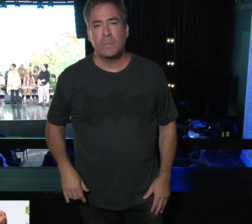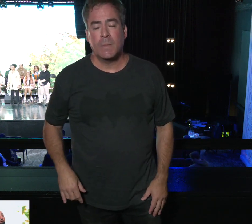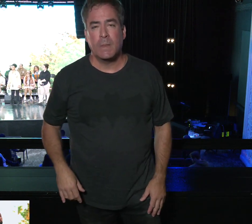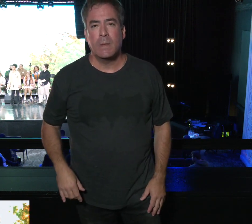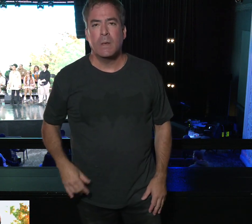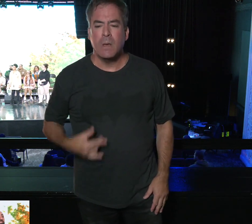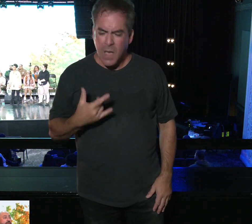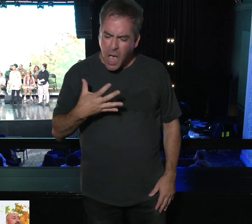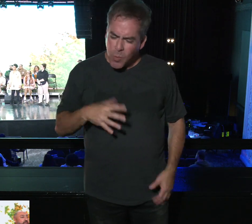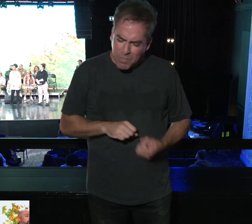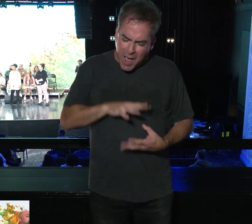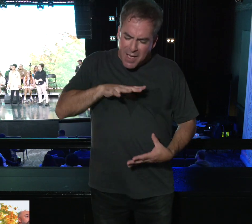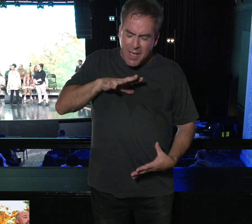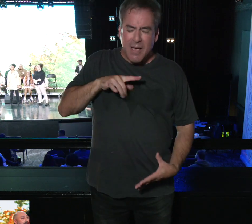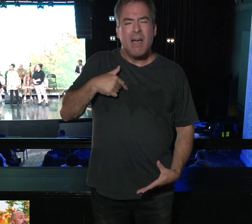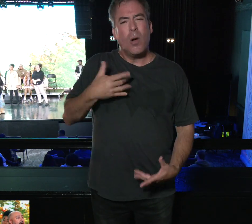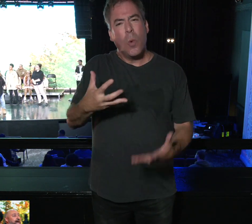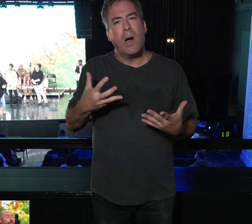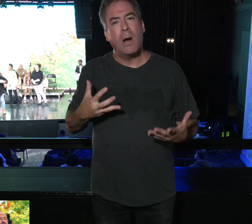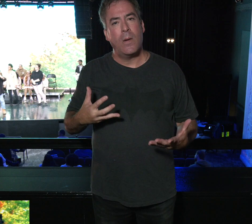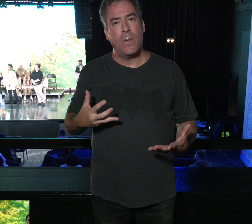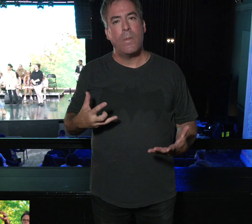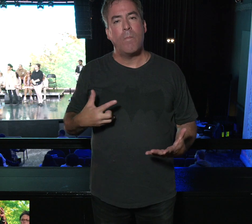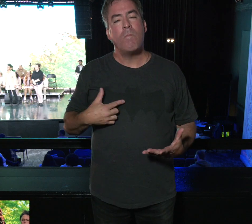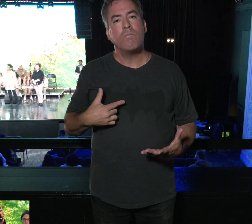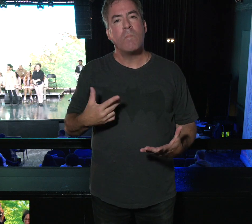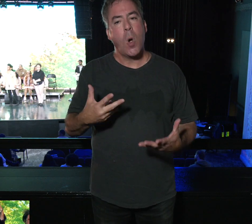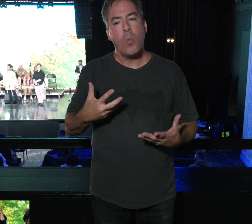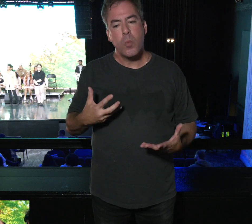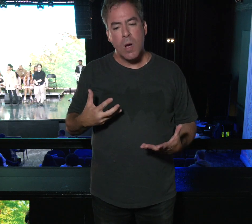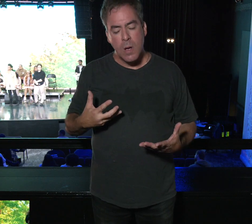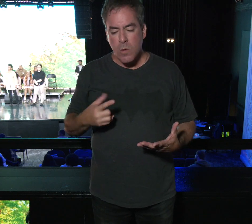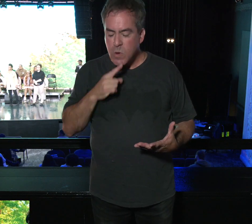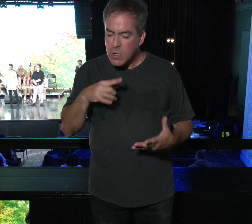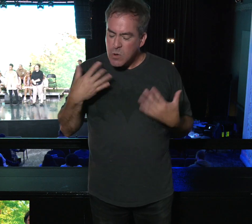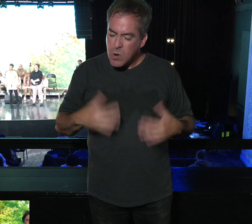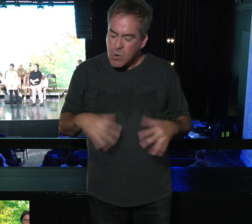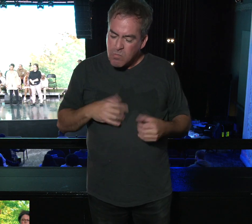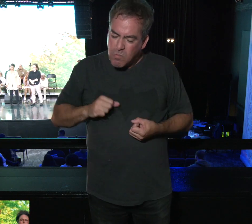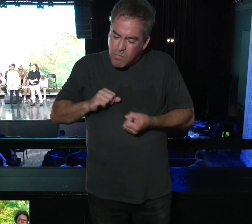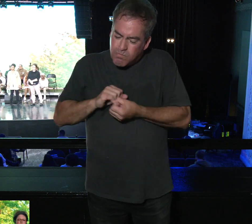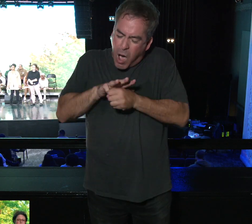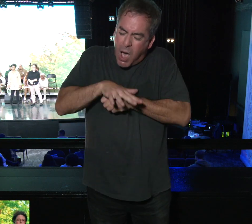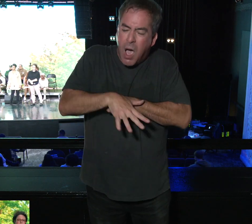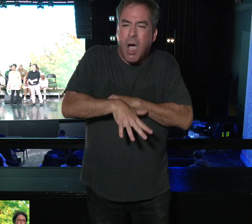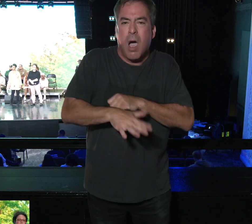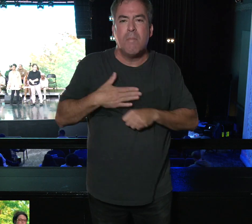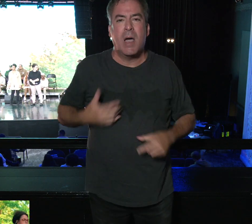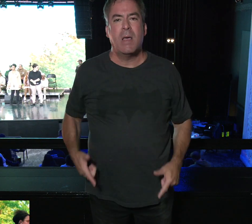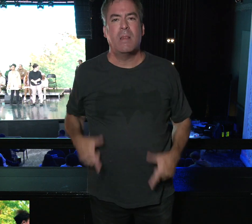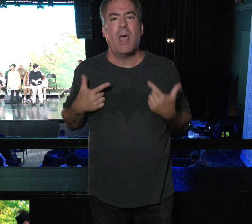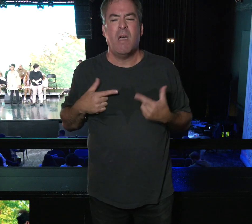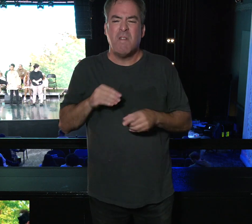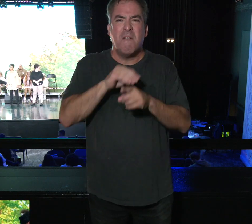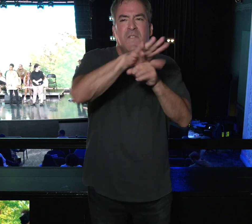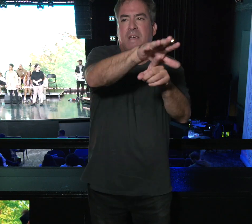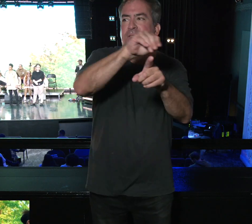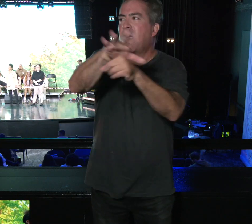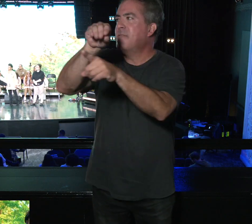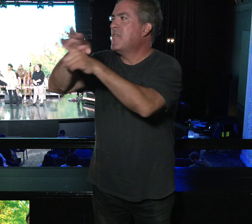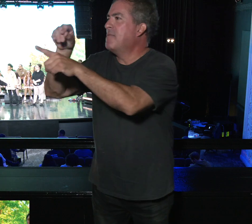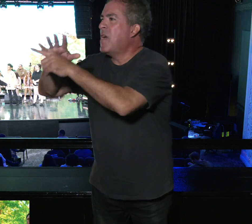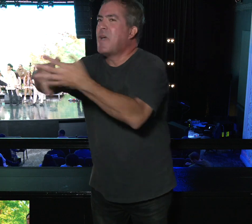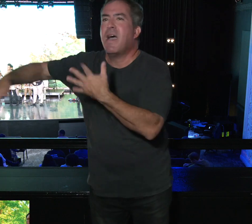I want to be filled and spilled. I want there to be such an overflowing that it affects everything